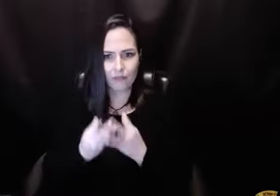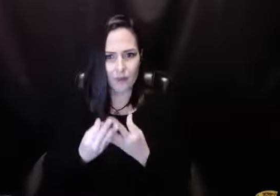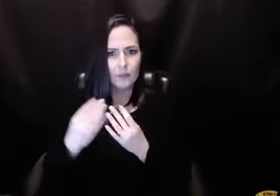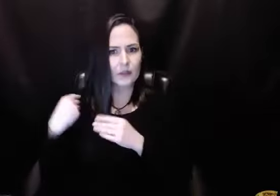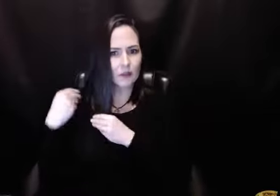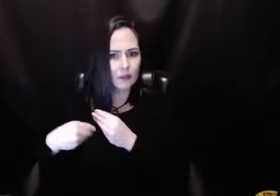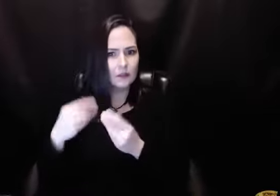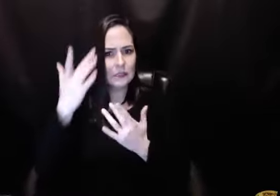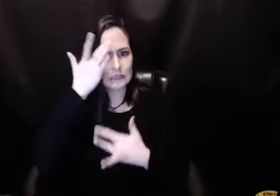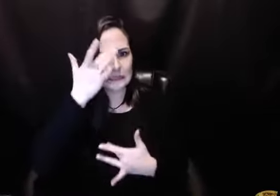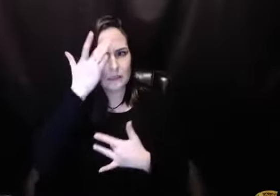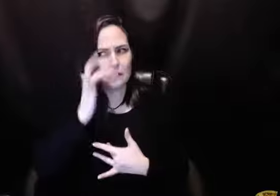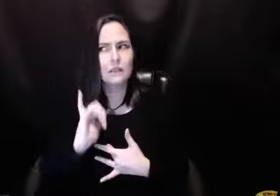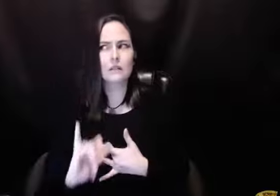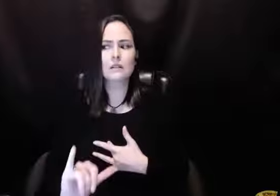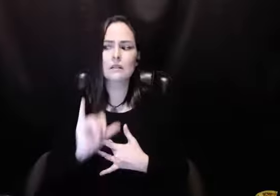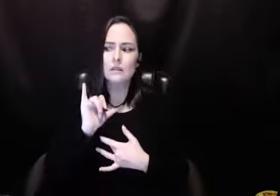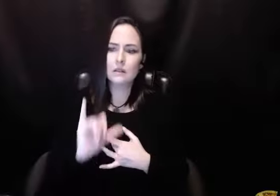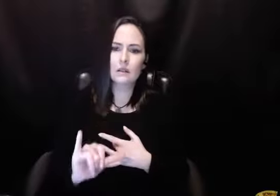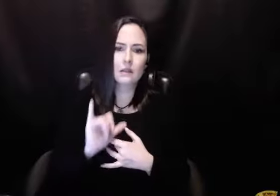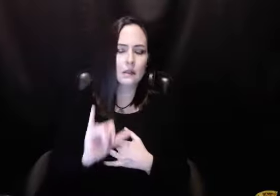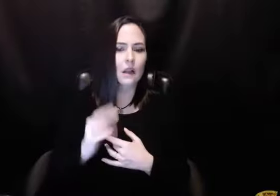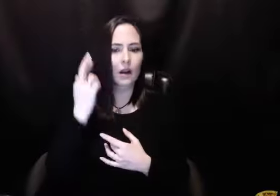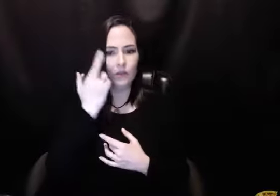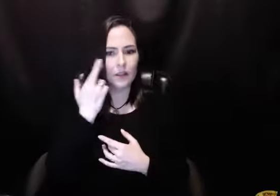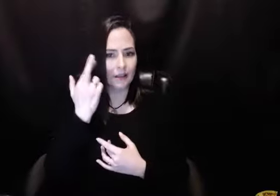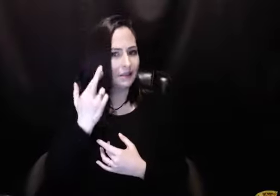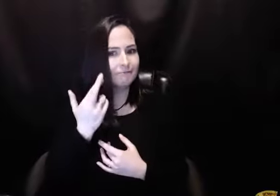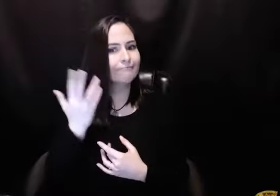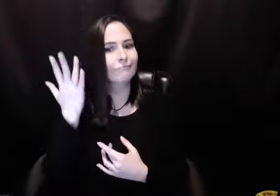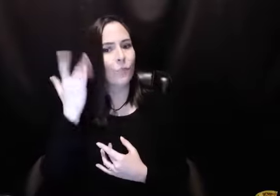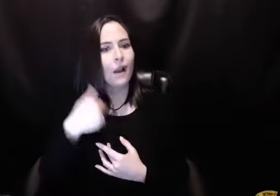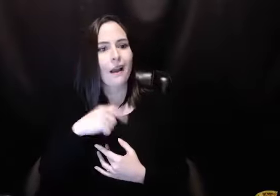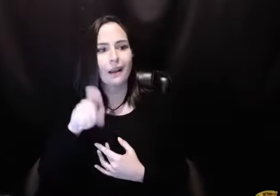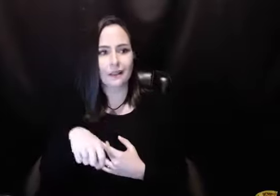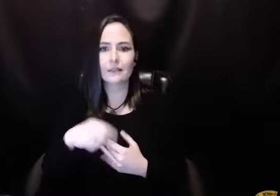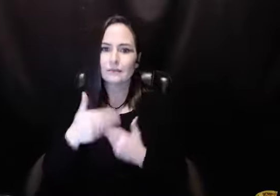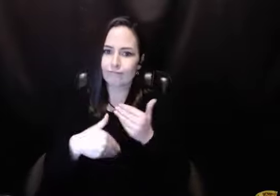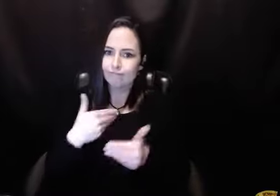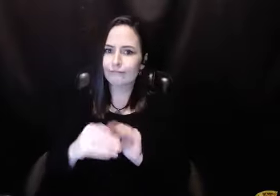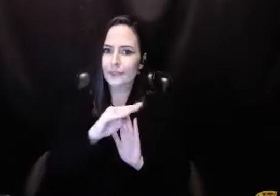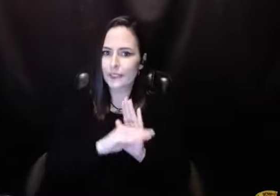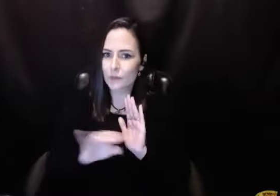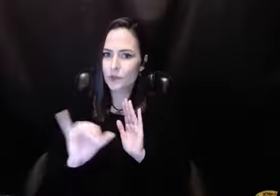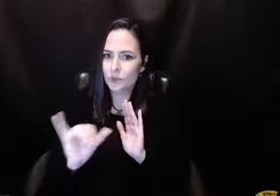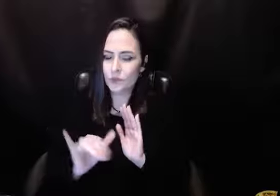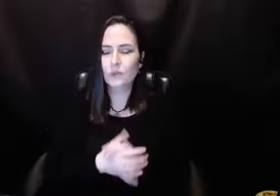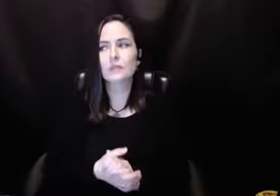This is something I have. That was the very beginning of me really totally getting that whole thing about my manageability